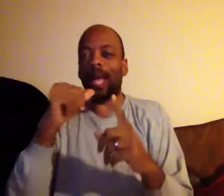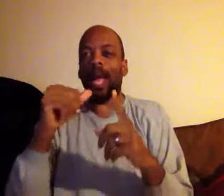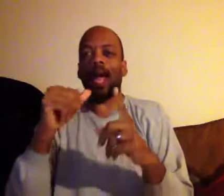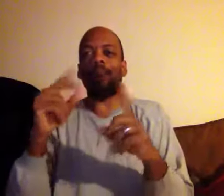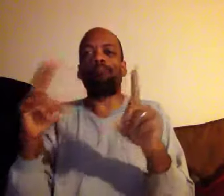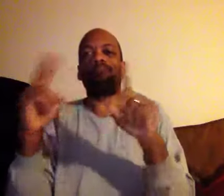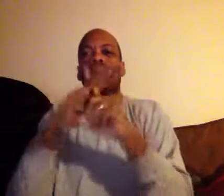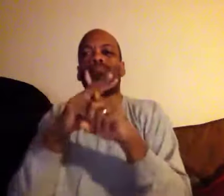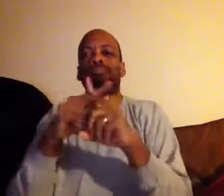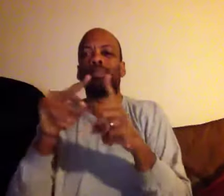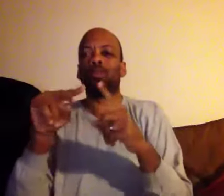you cheated